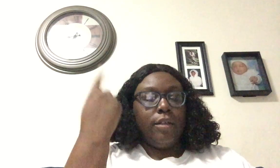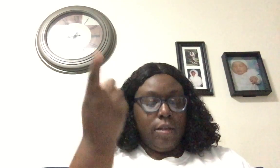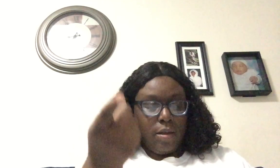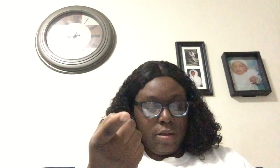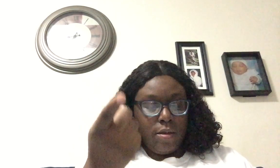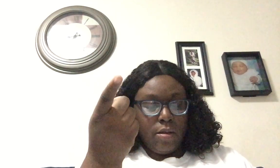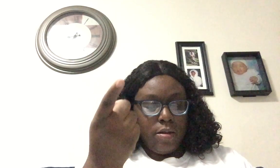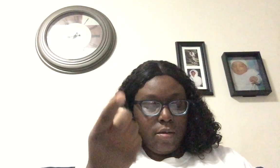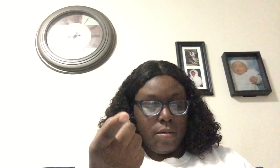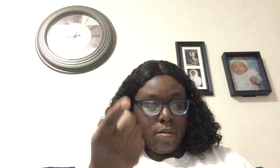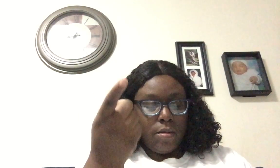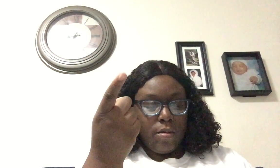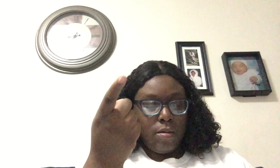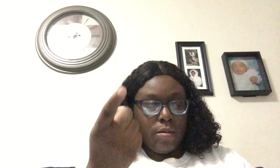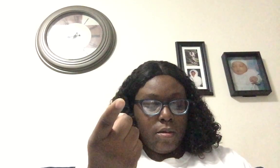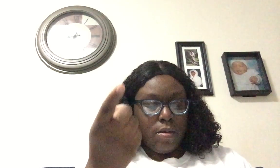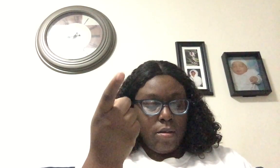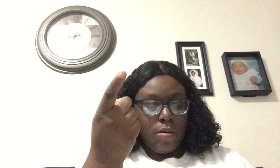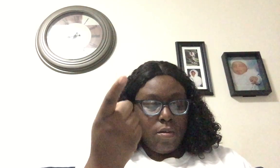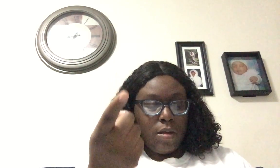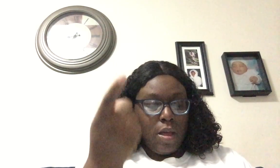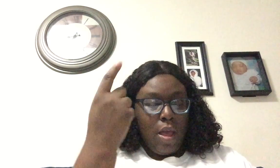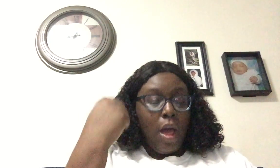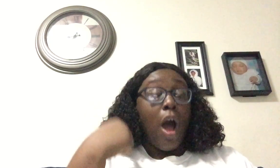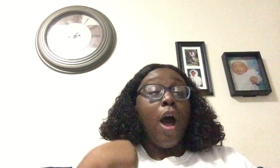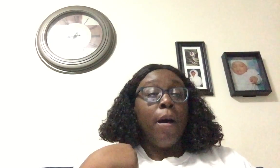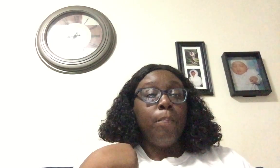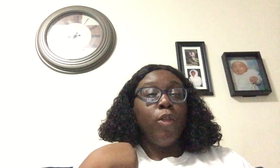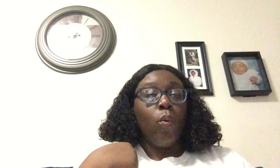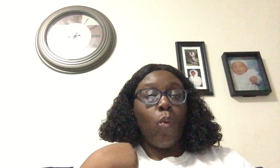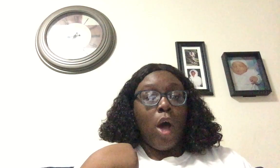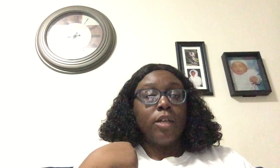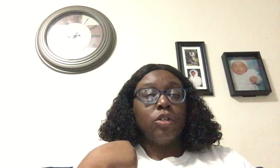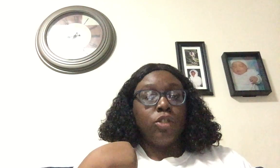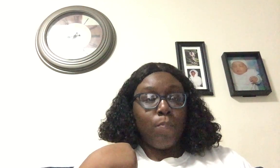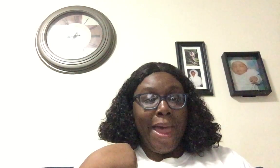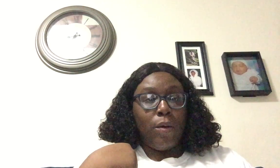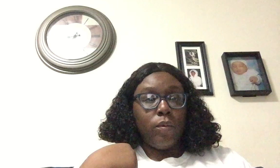up the water spout.